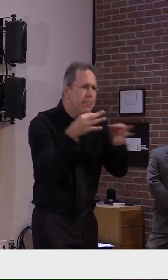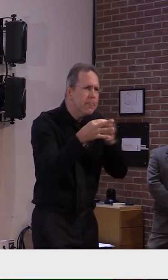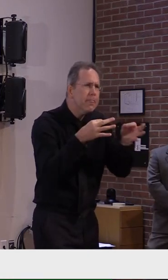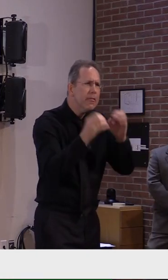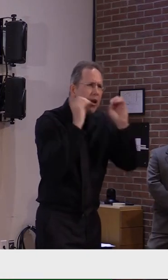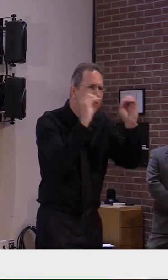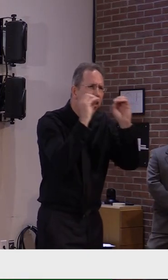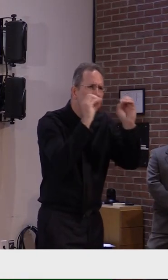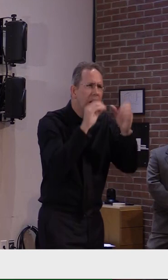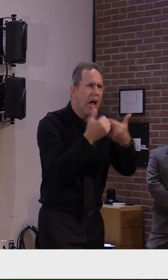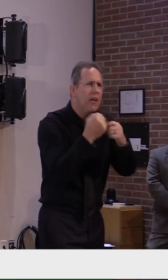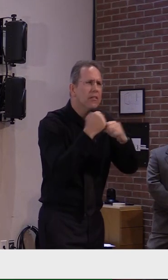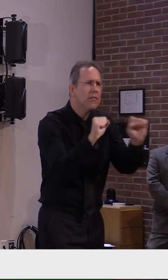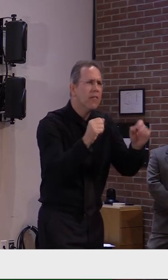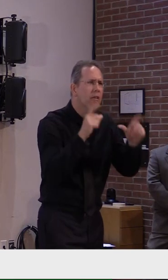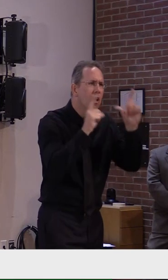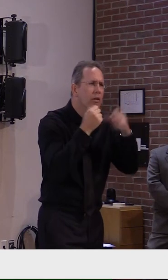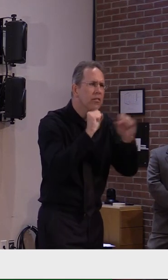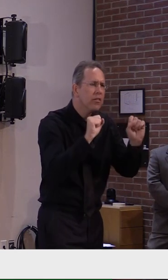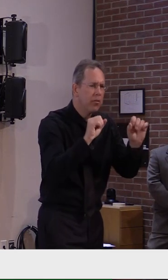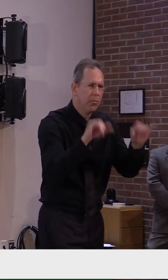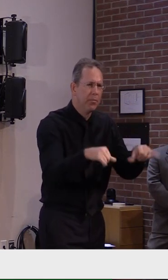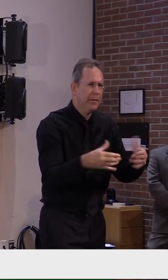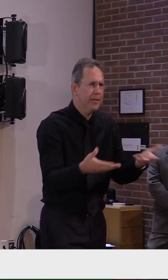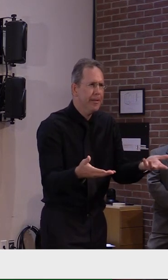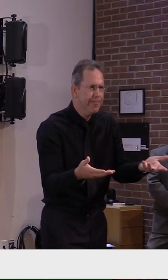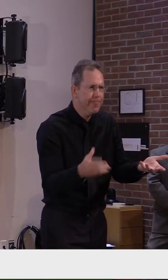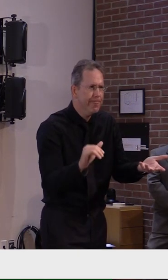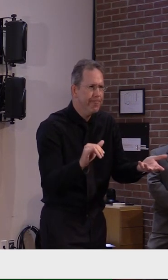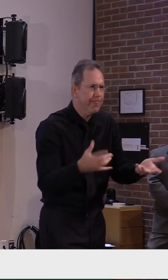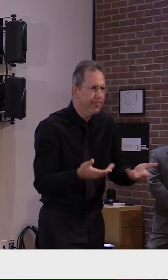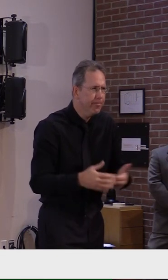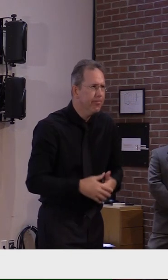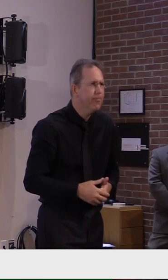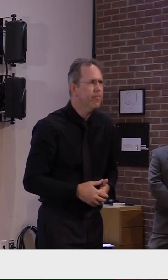spread. So, again, we're just taking a statewide strategy at this point.